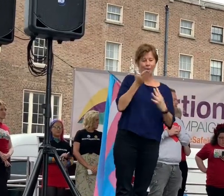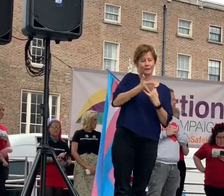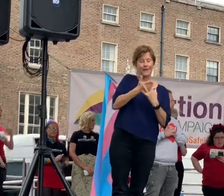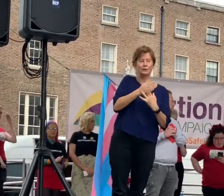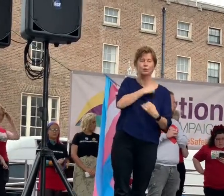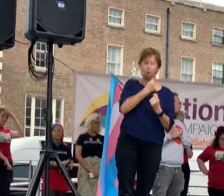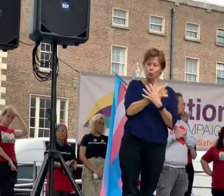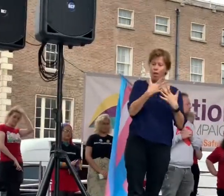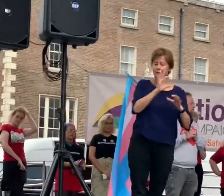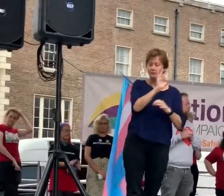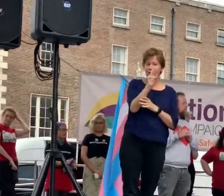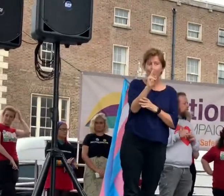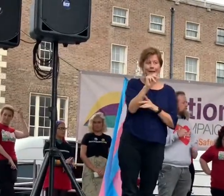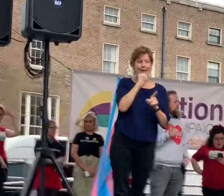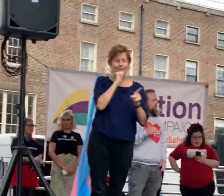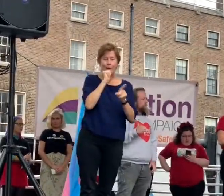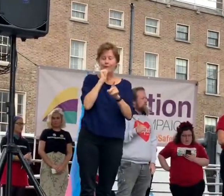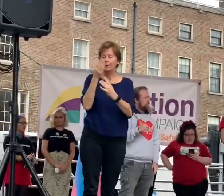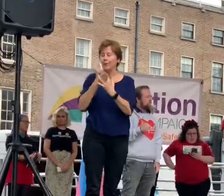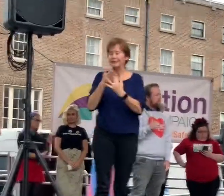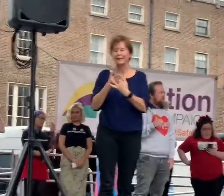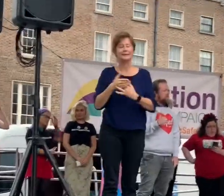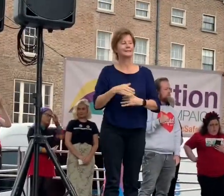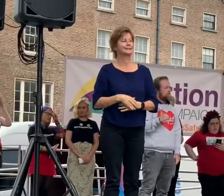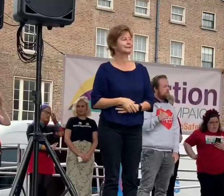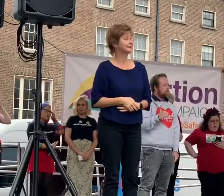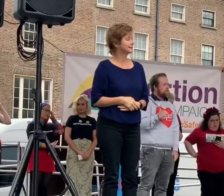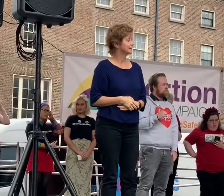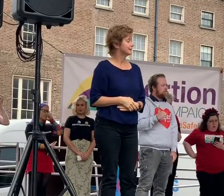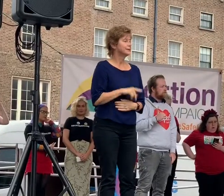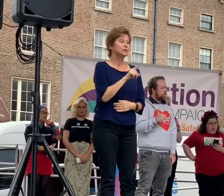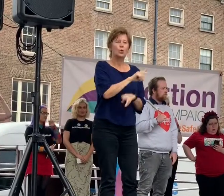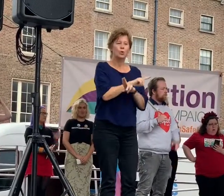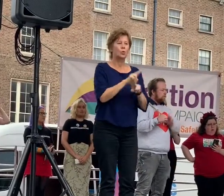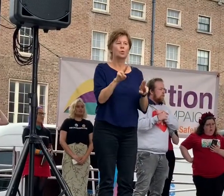with the lack of public transport this is again unacceptable.